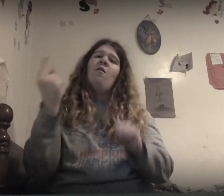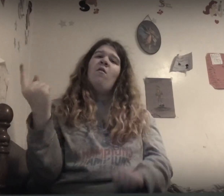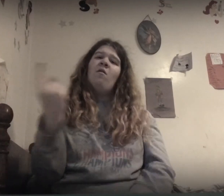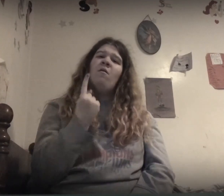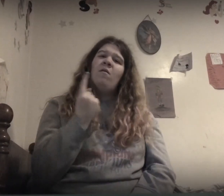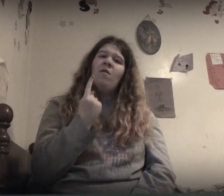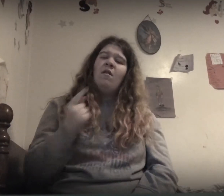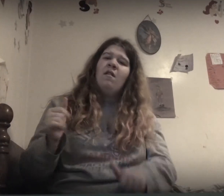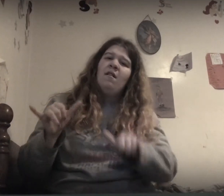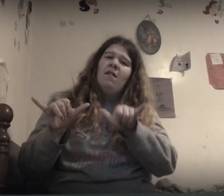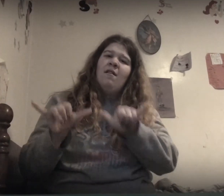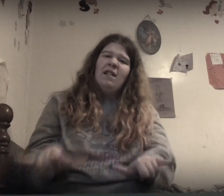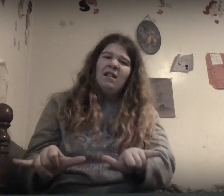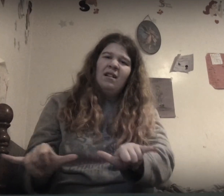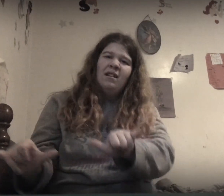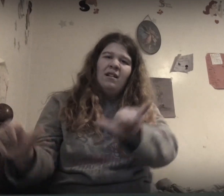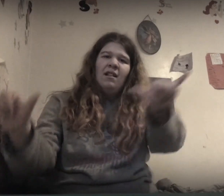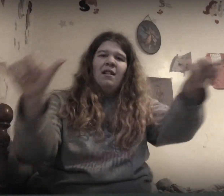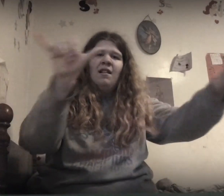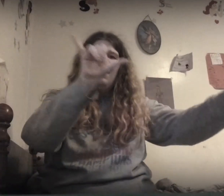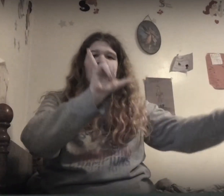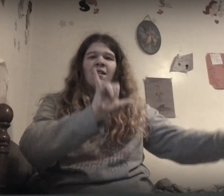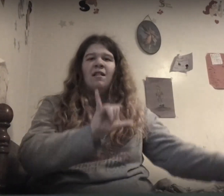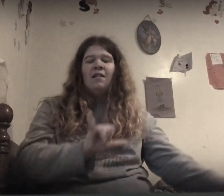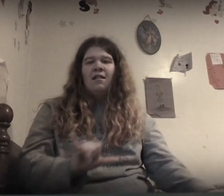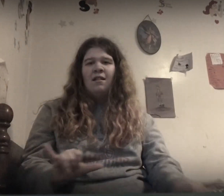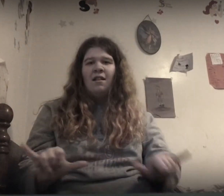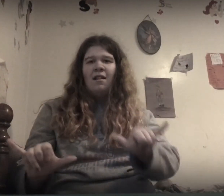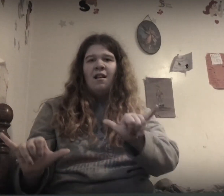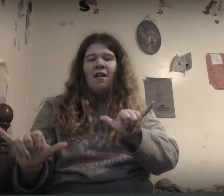hope you always stay the same